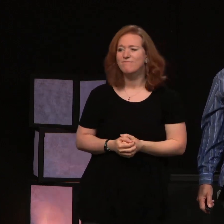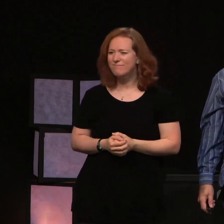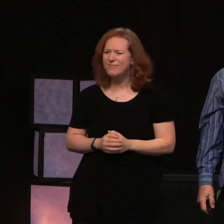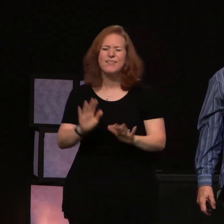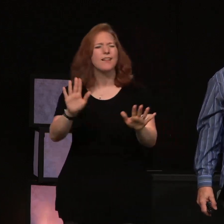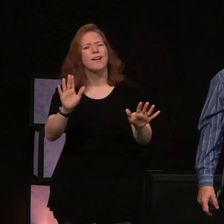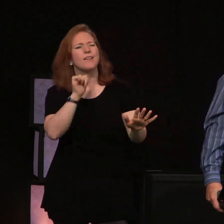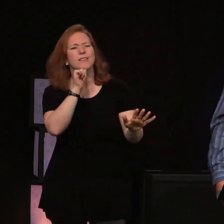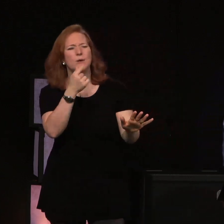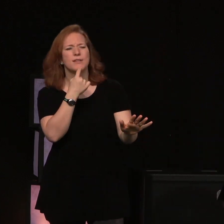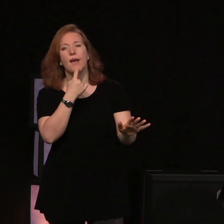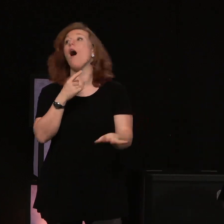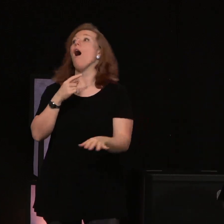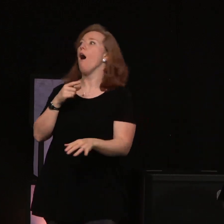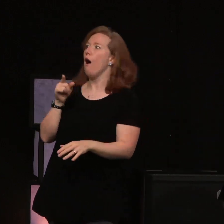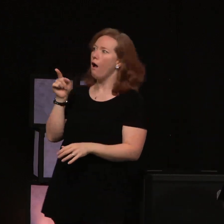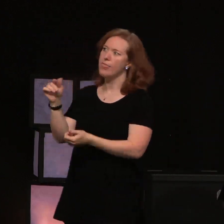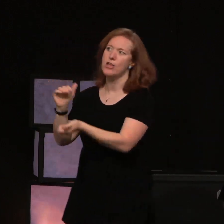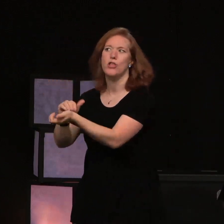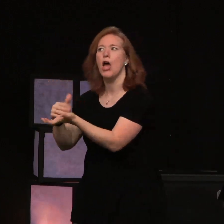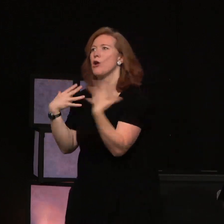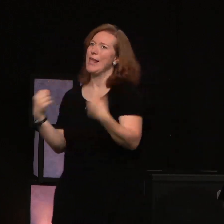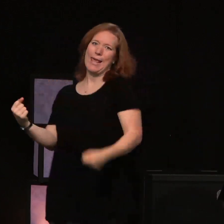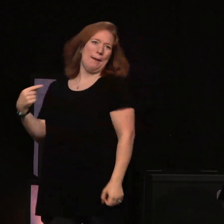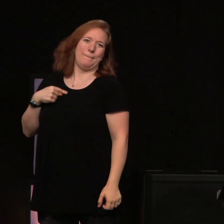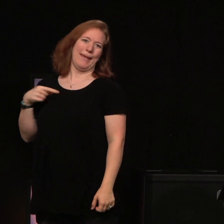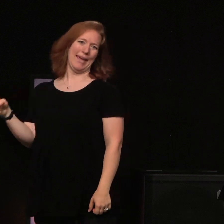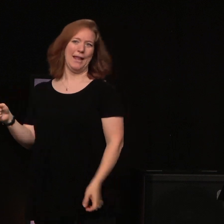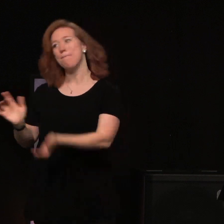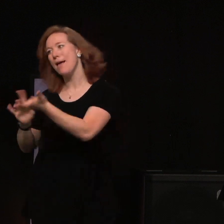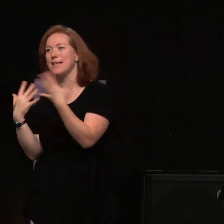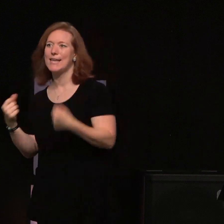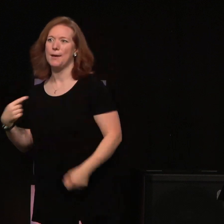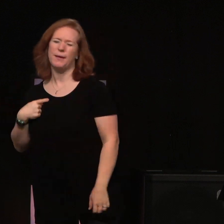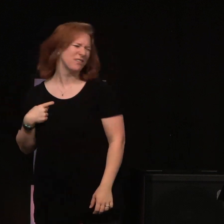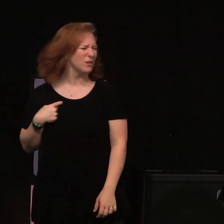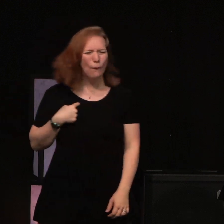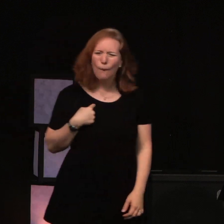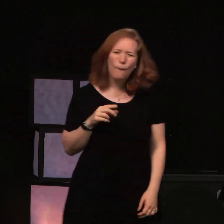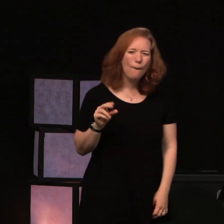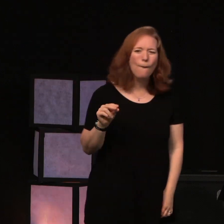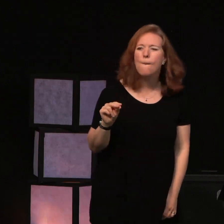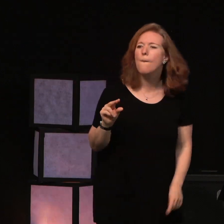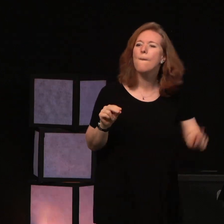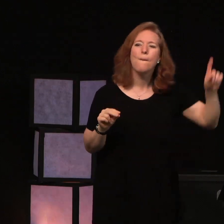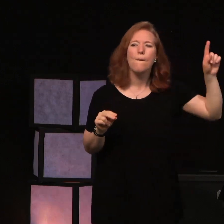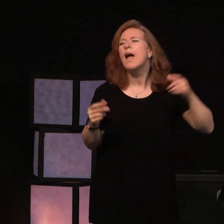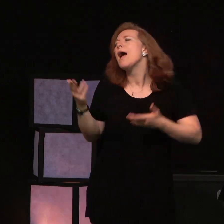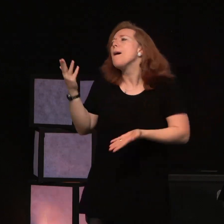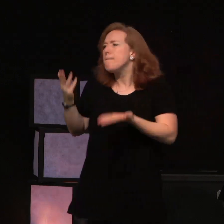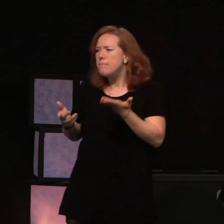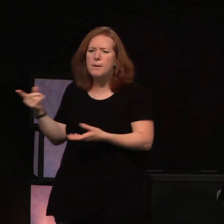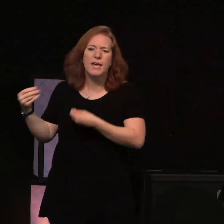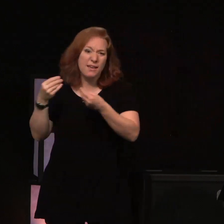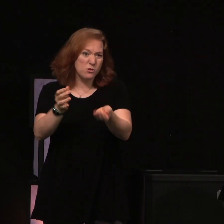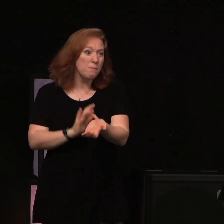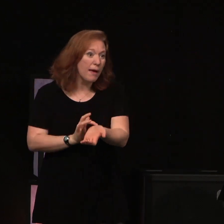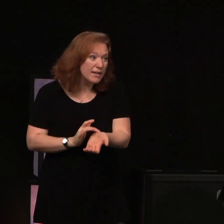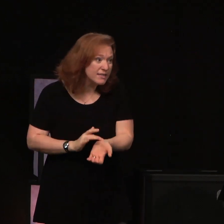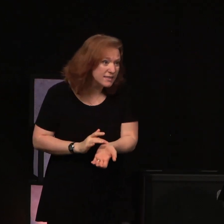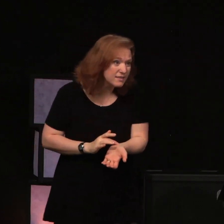Don't ever say, Dr. So-and-so healed me from that. No, he didn't. He might have given you some medicine.